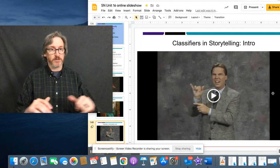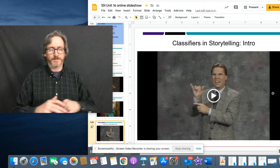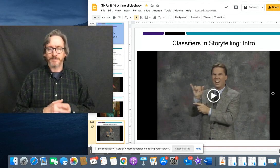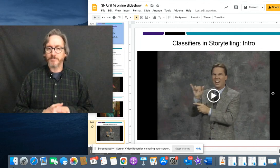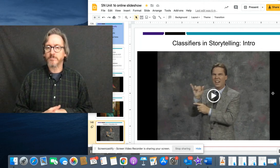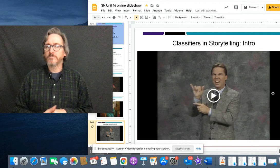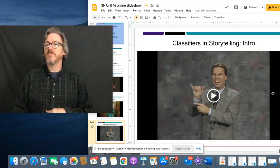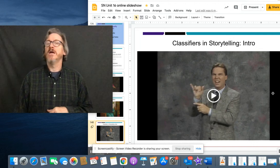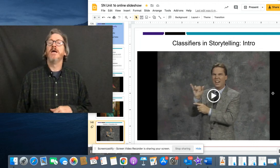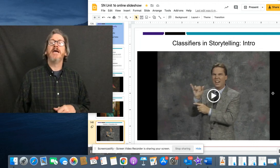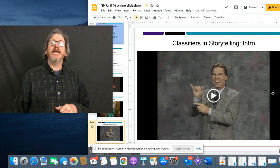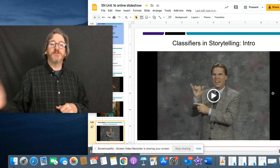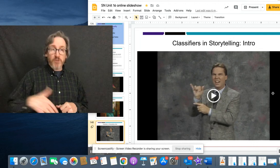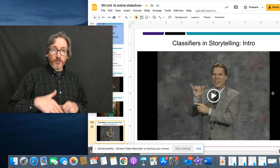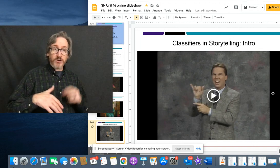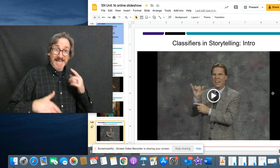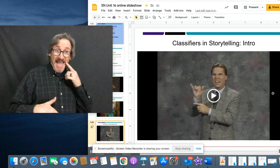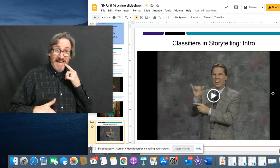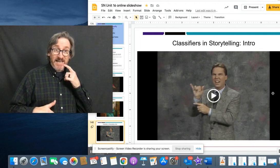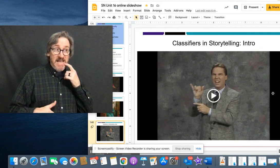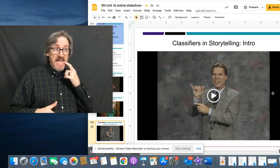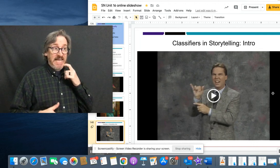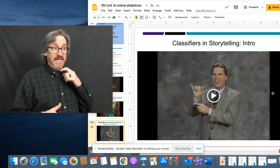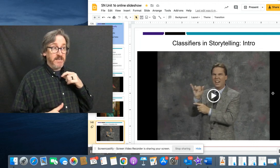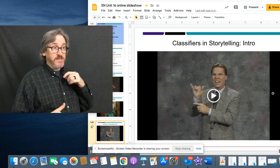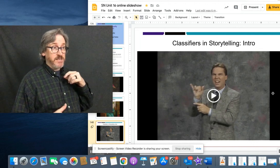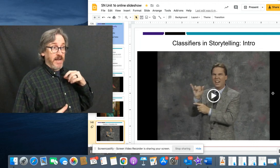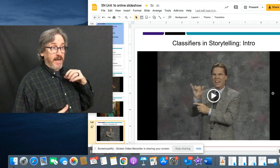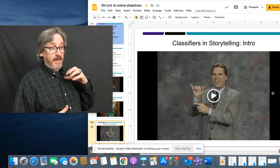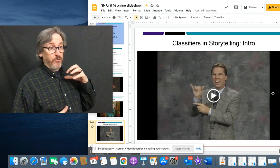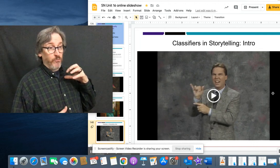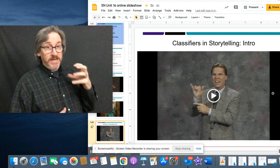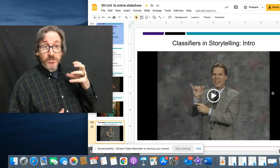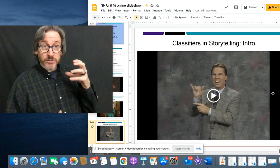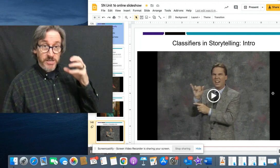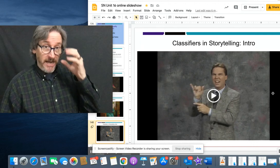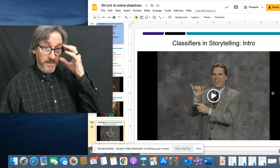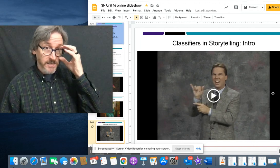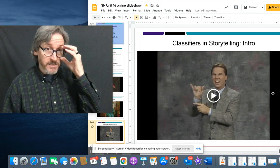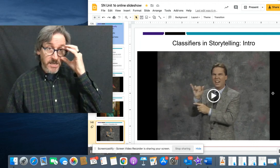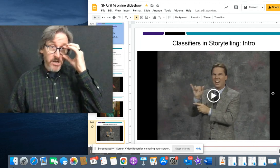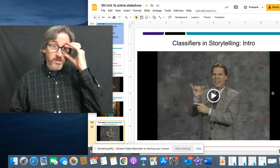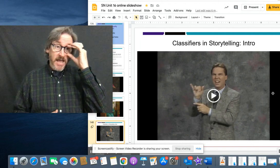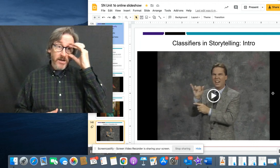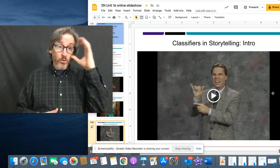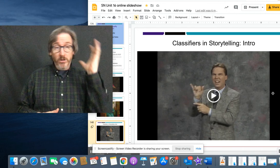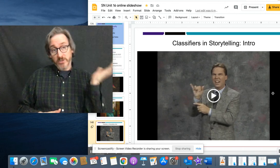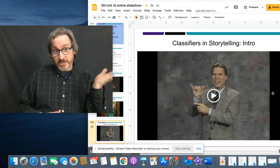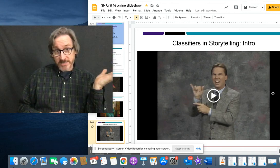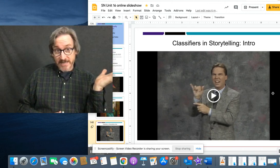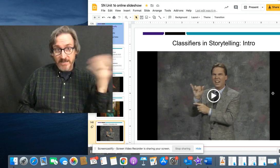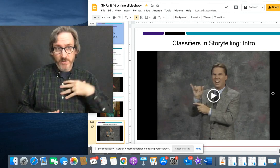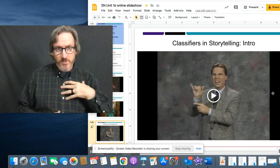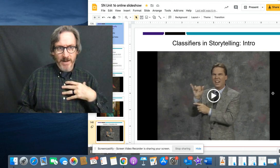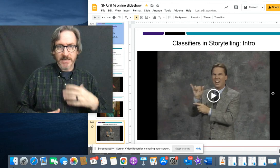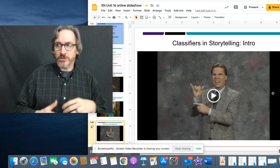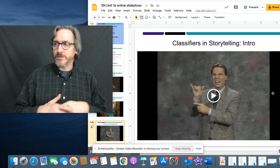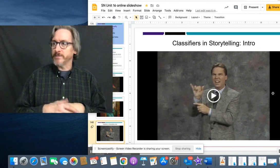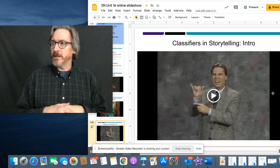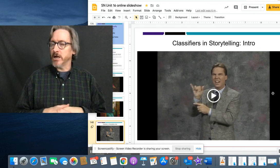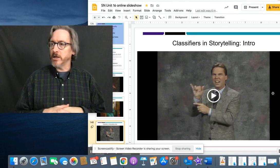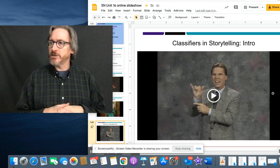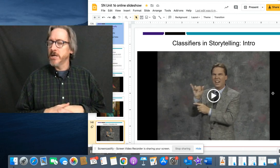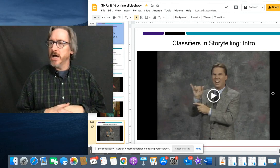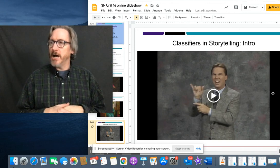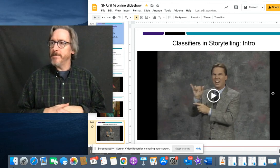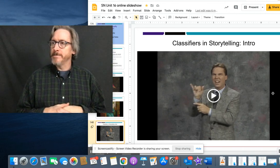classifiers. His brother, Ted, is a research scientist who also teaches ASL. He was one of my teachers